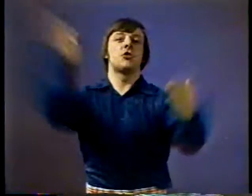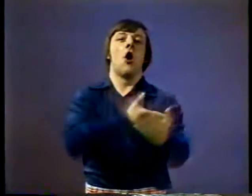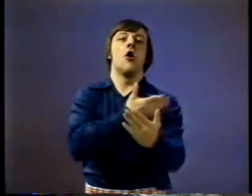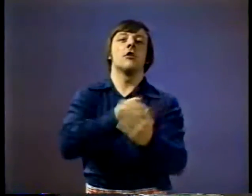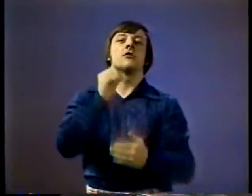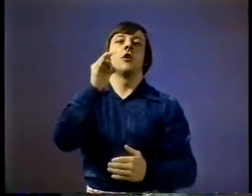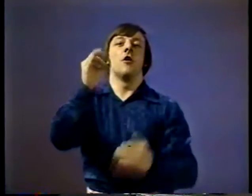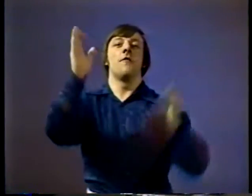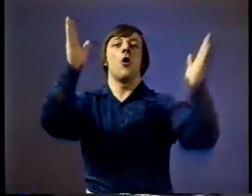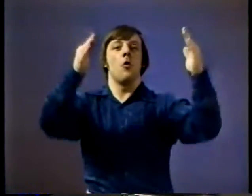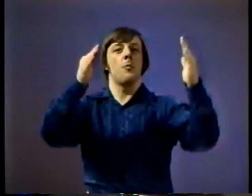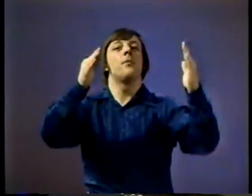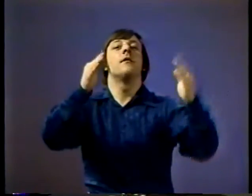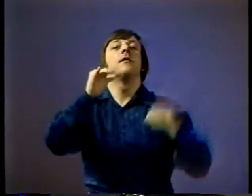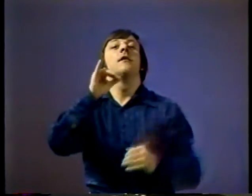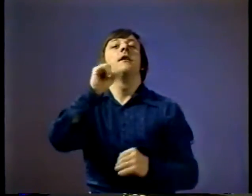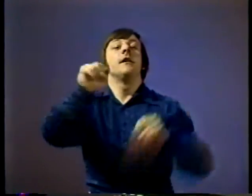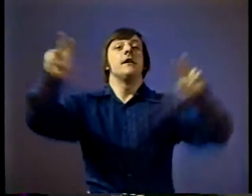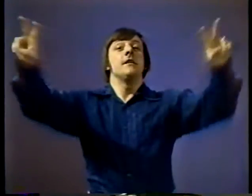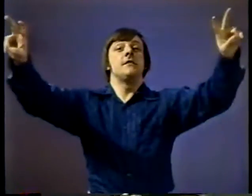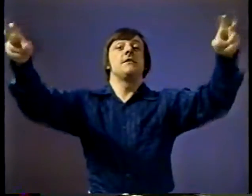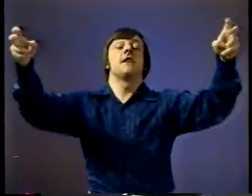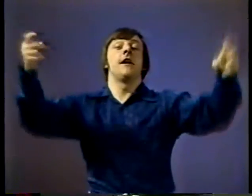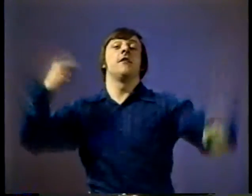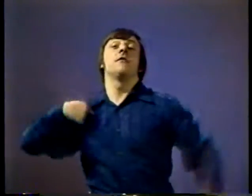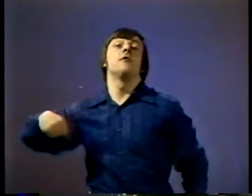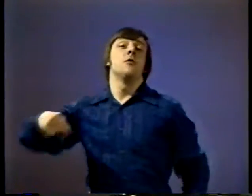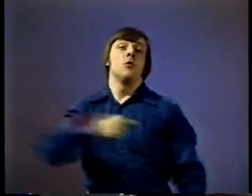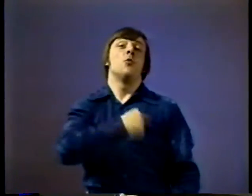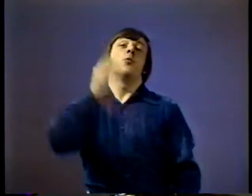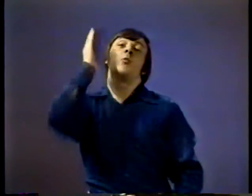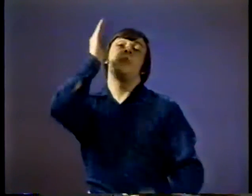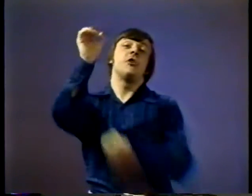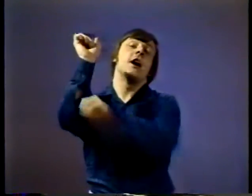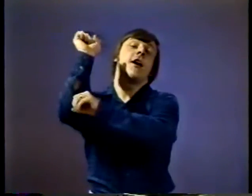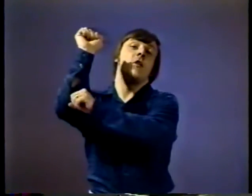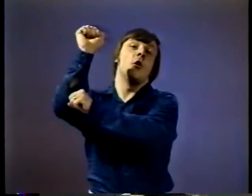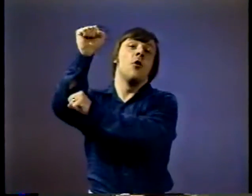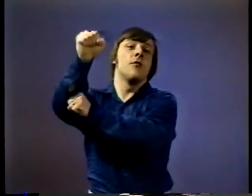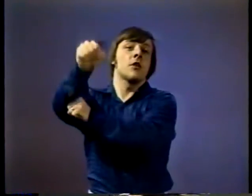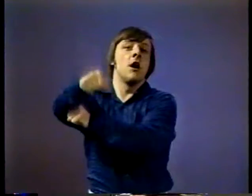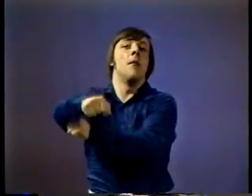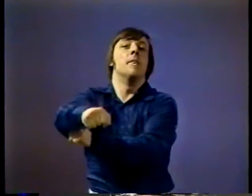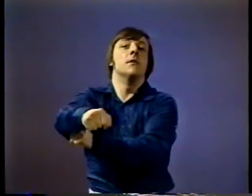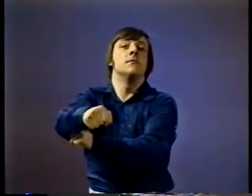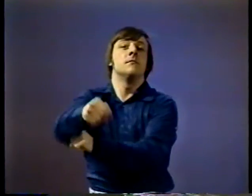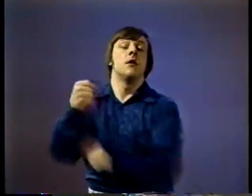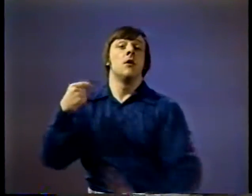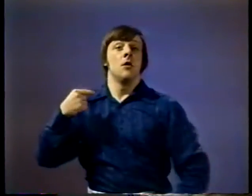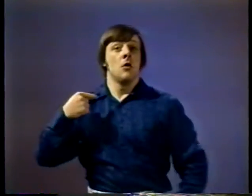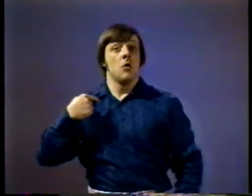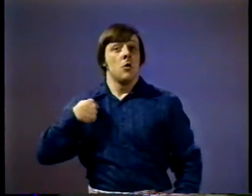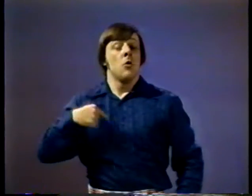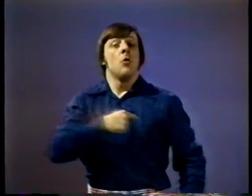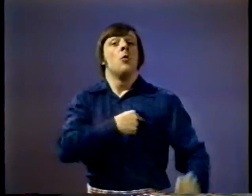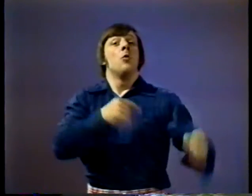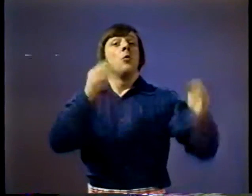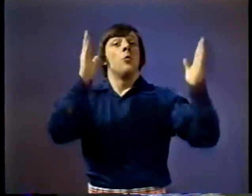The songs of hope is entitled, We Shall Overcome. We